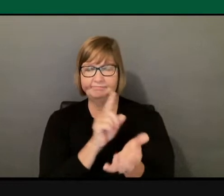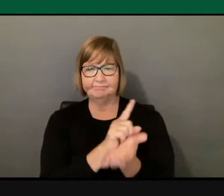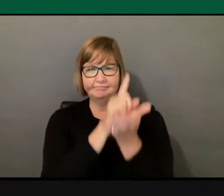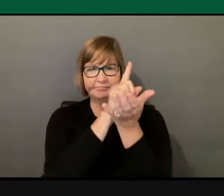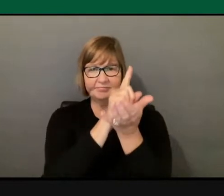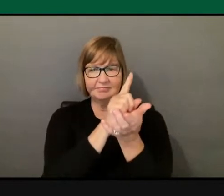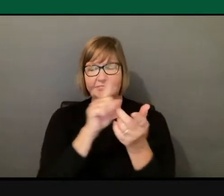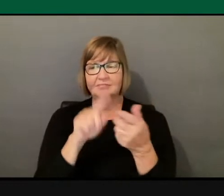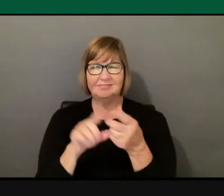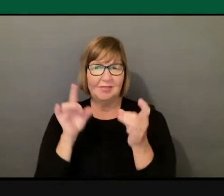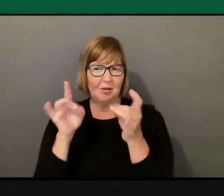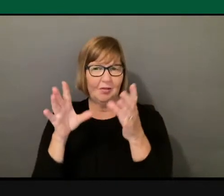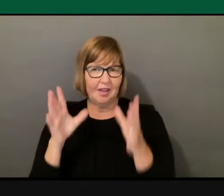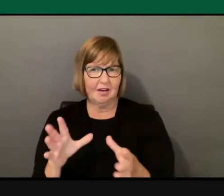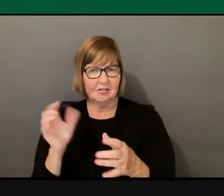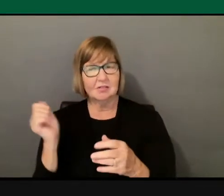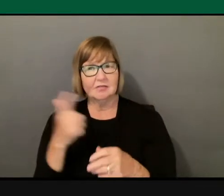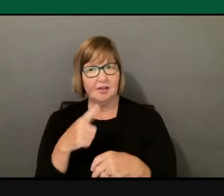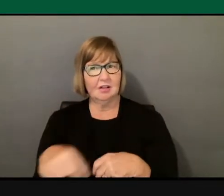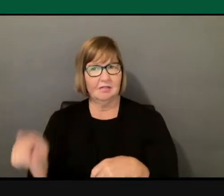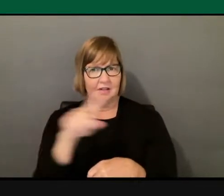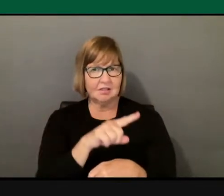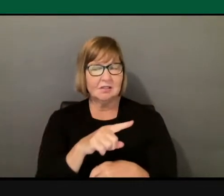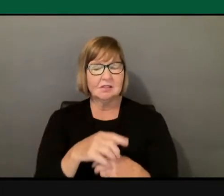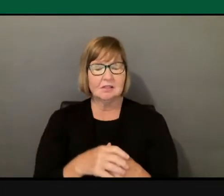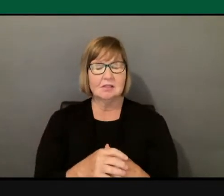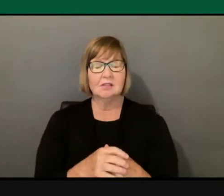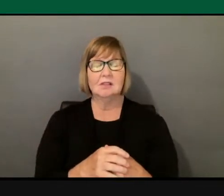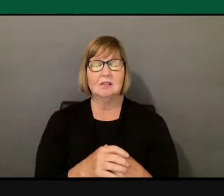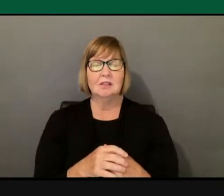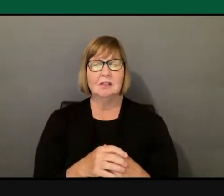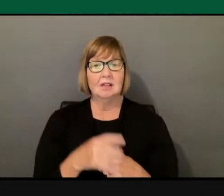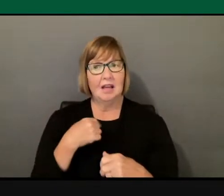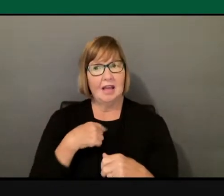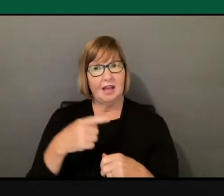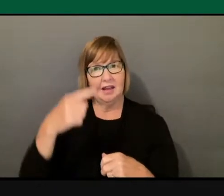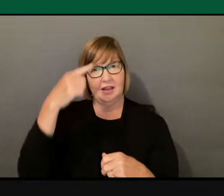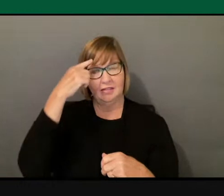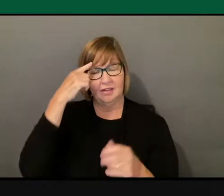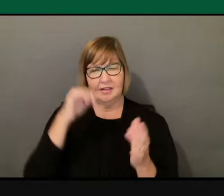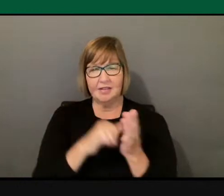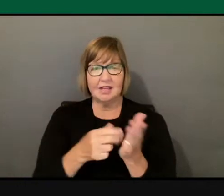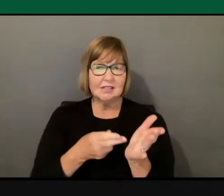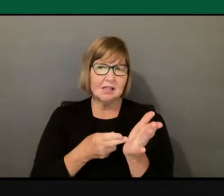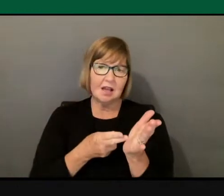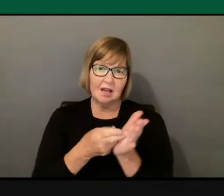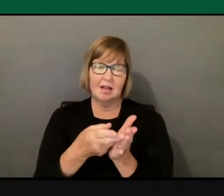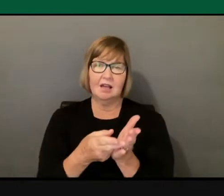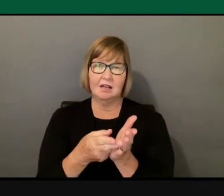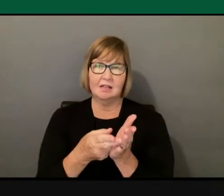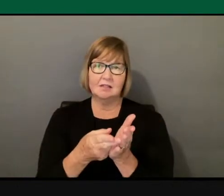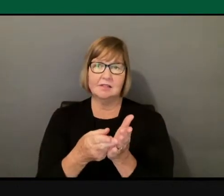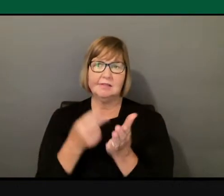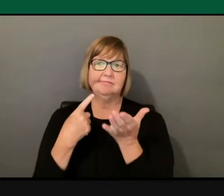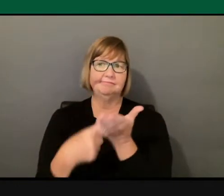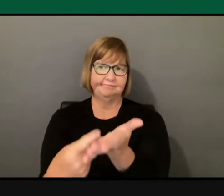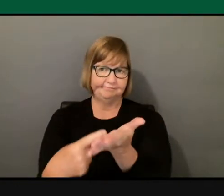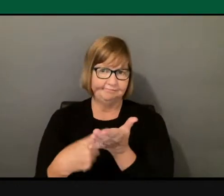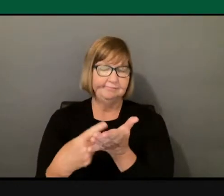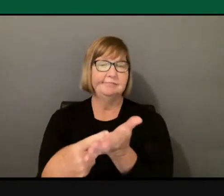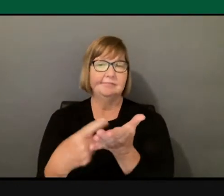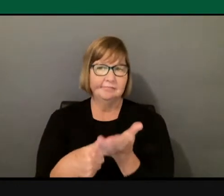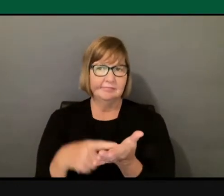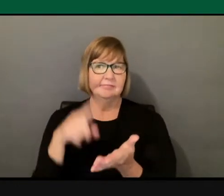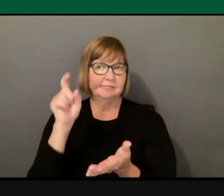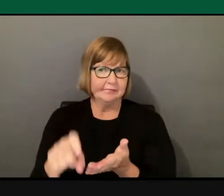haters of all of us. And I think that's the honest conversation that needs to be had